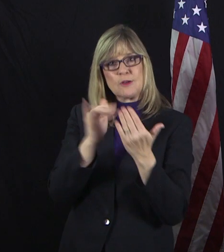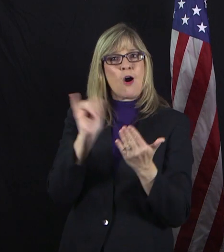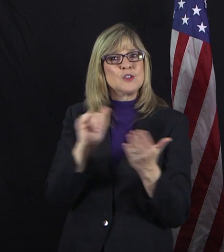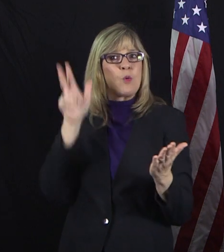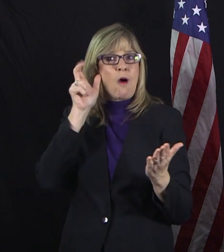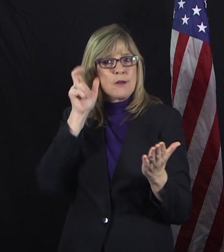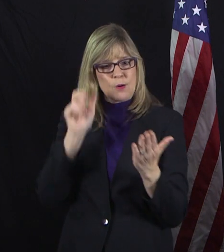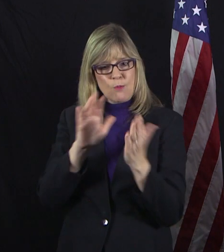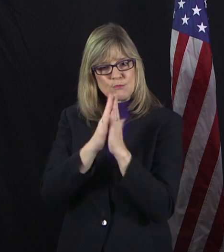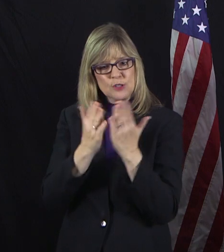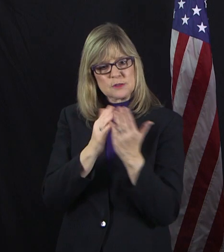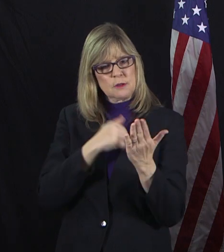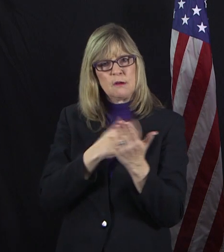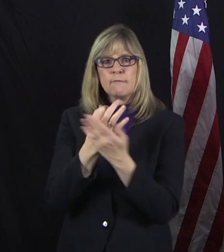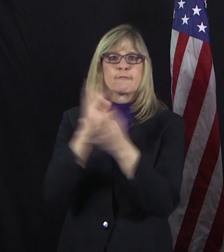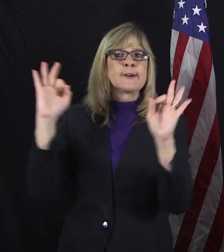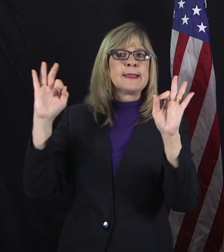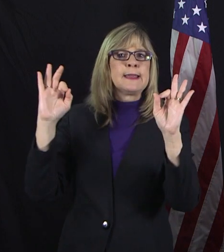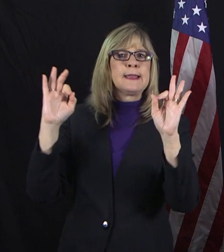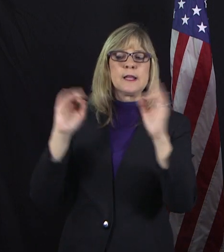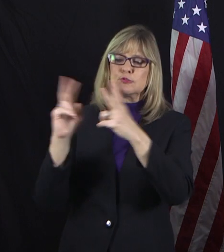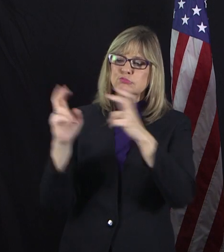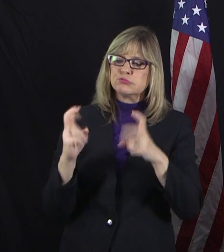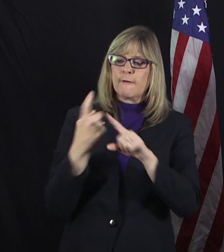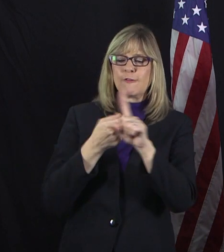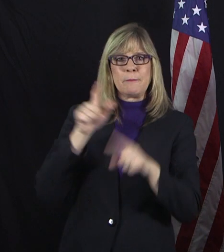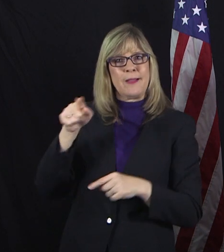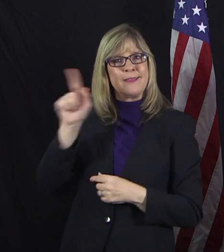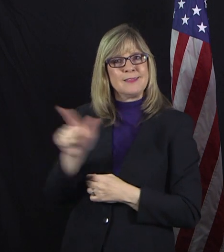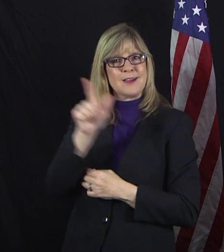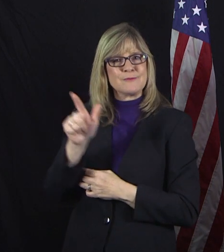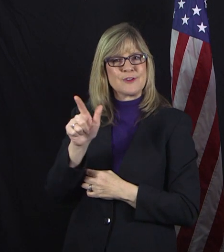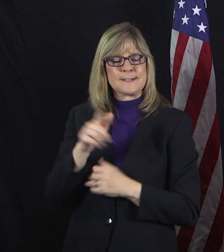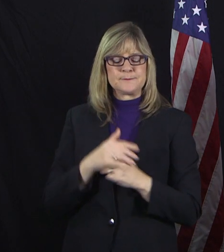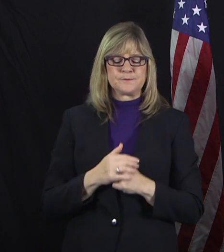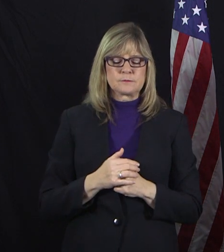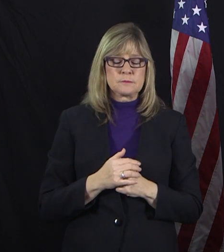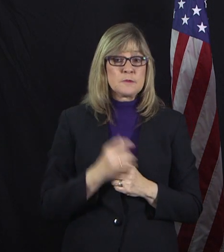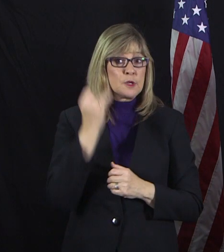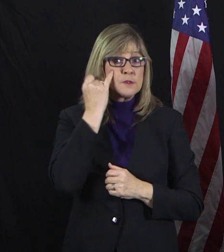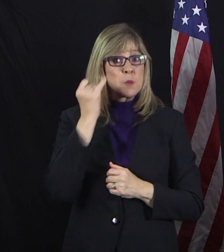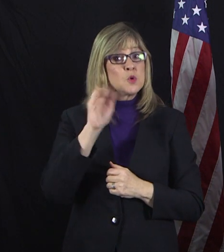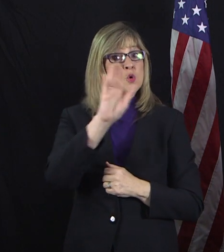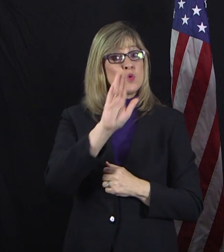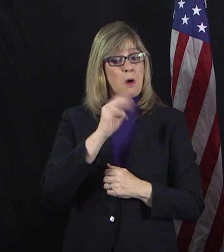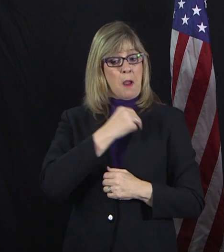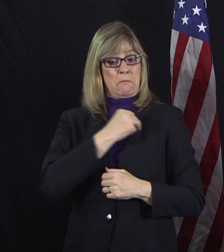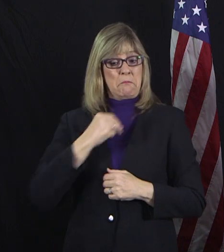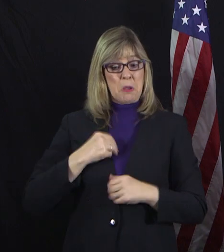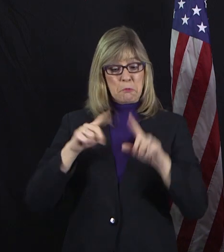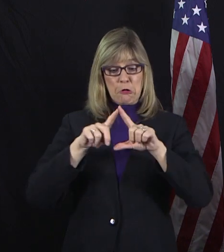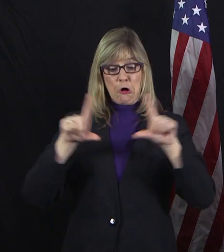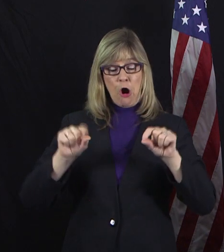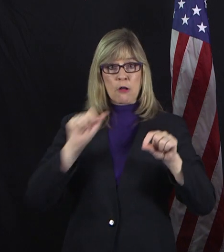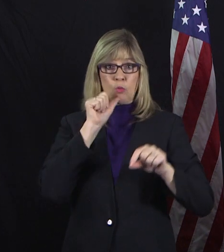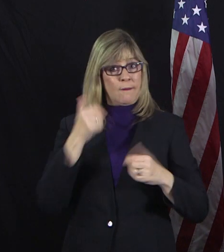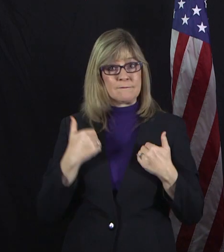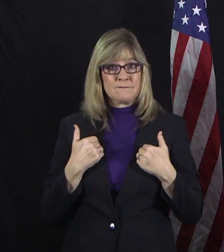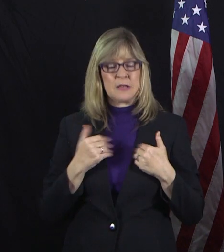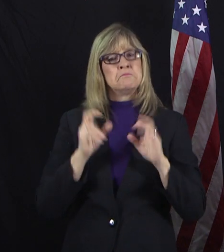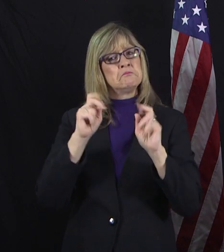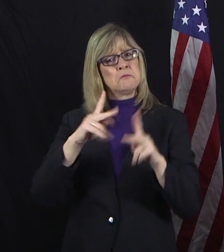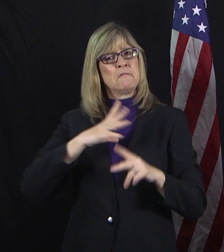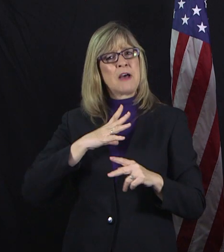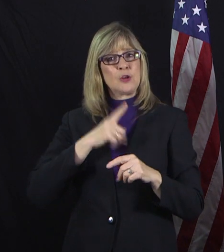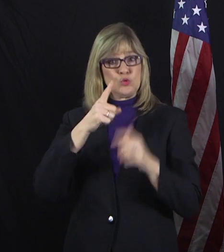for free from the library. Let's say you don't have a library card. That's okay, as long as you're a resident of the city of